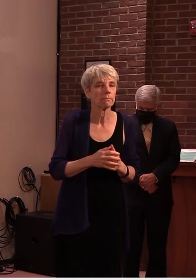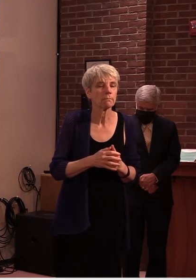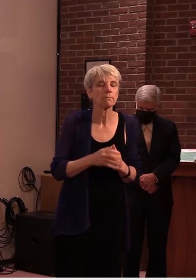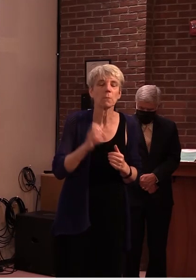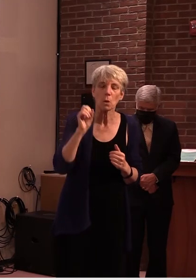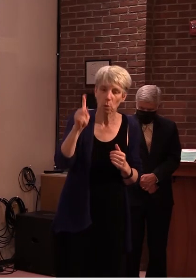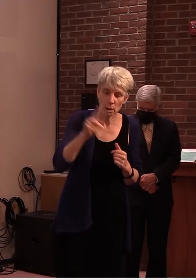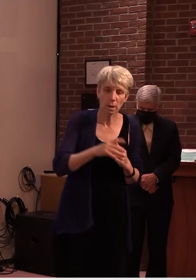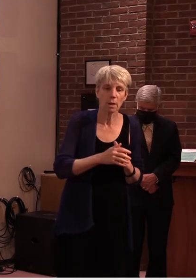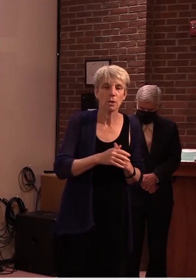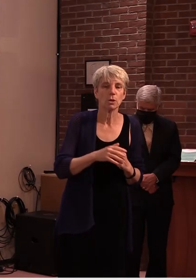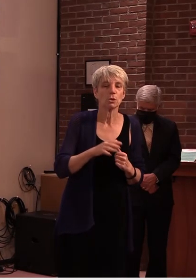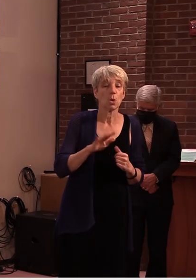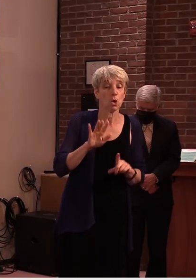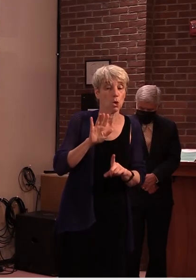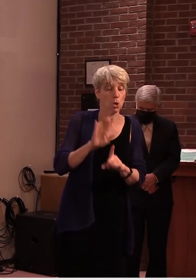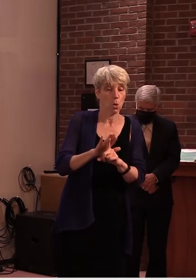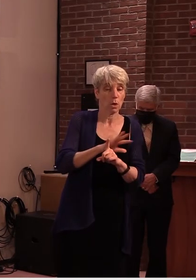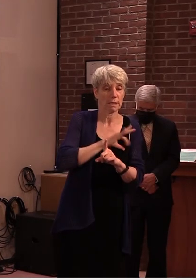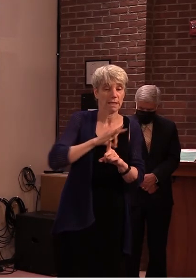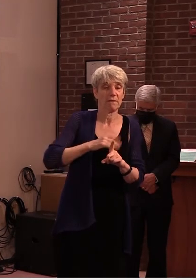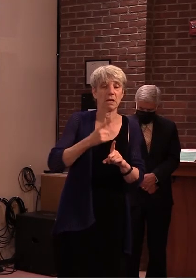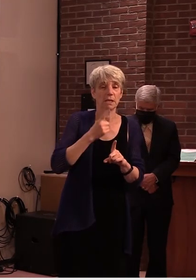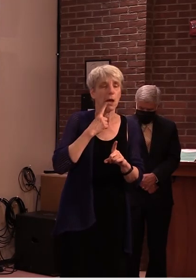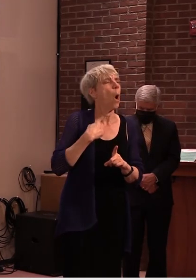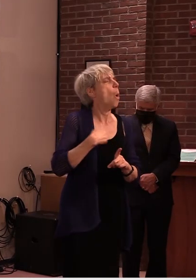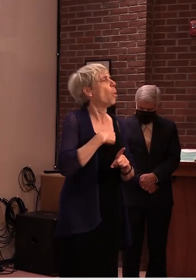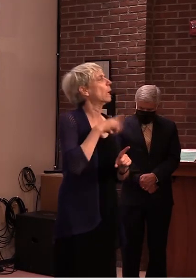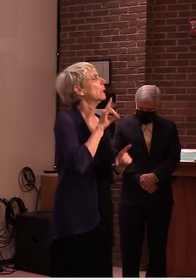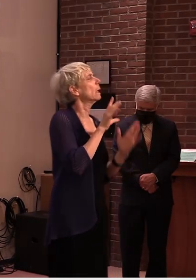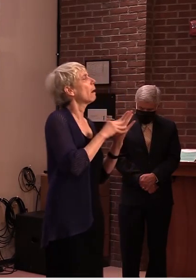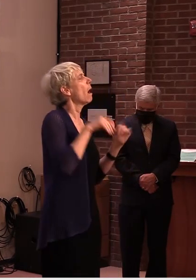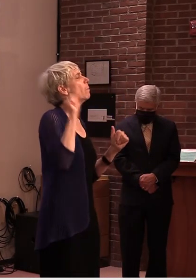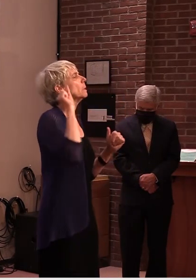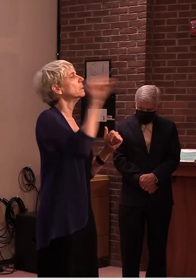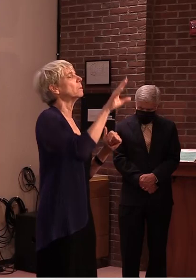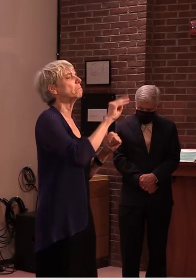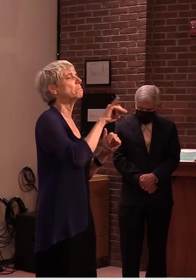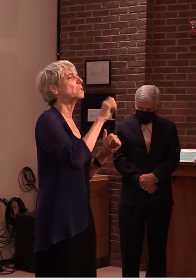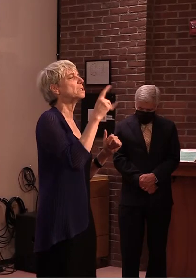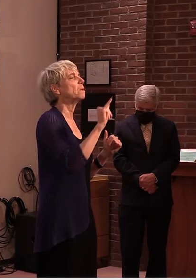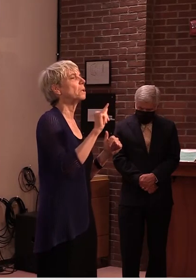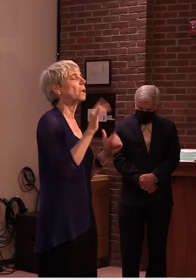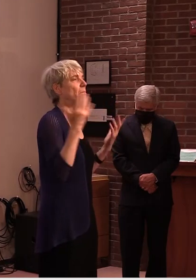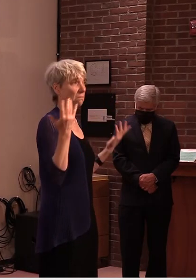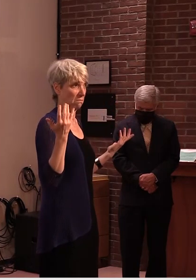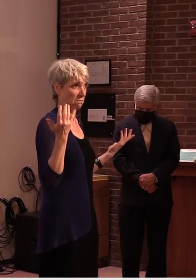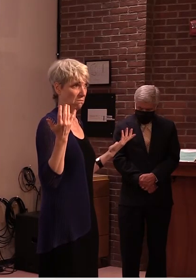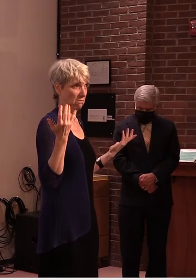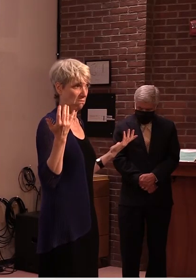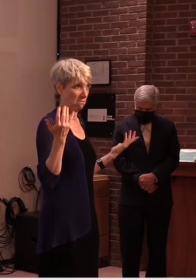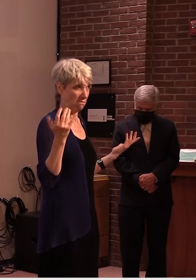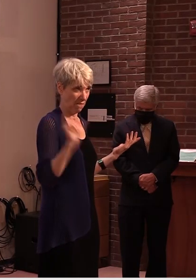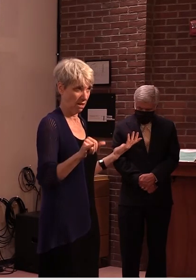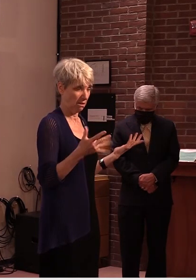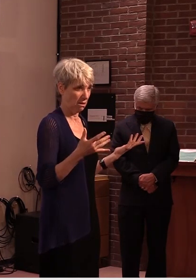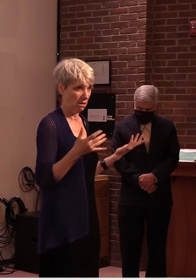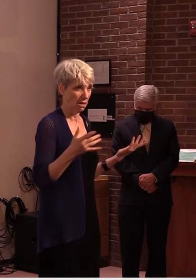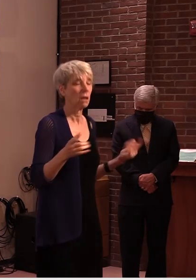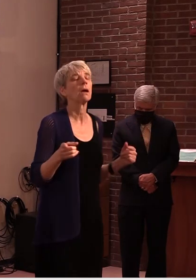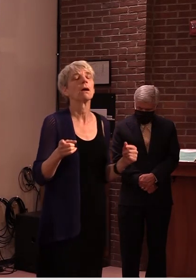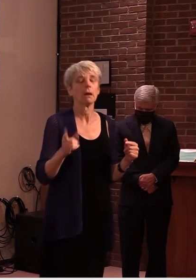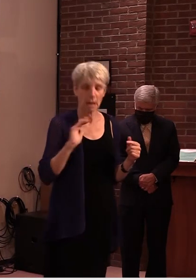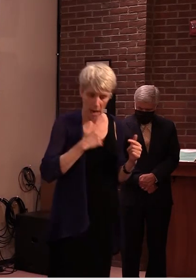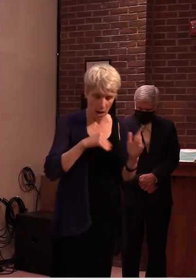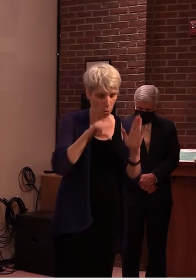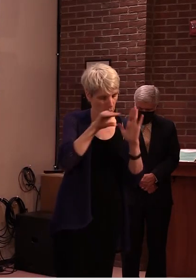okay so staff have told you that they shared it with folks in mississippi but you don't know uh any more than that a copy of